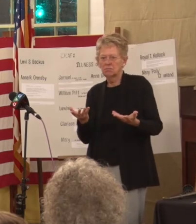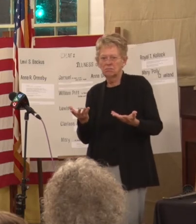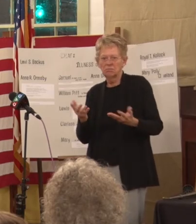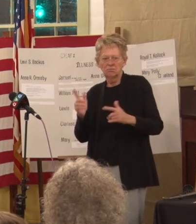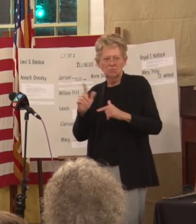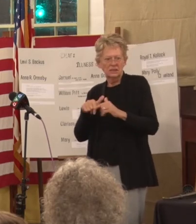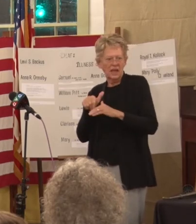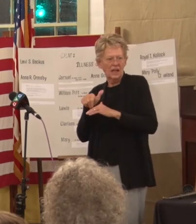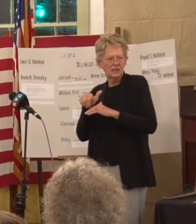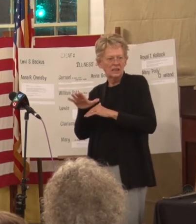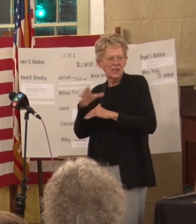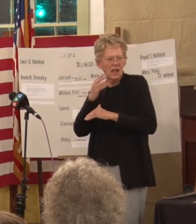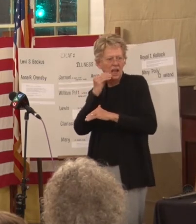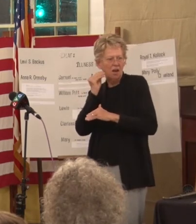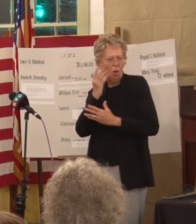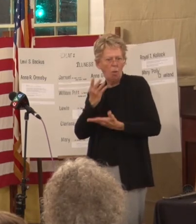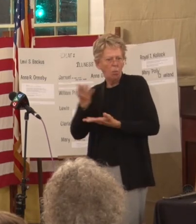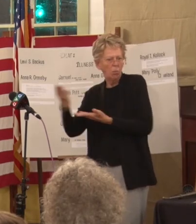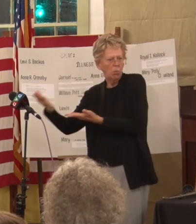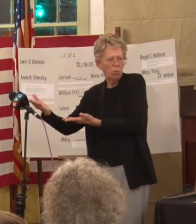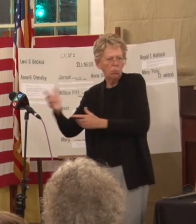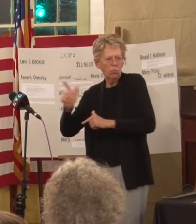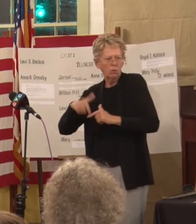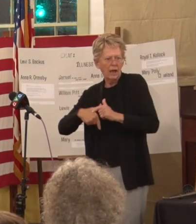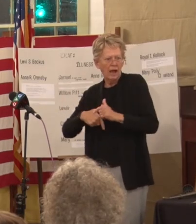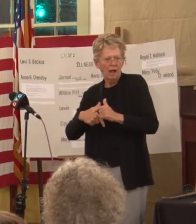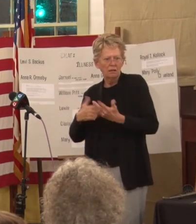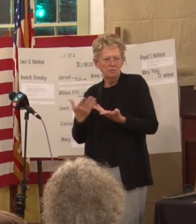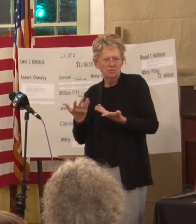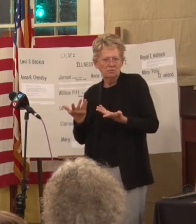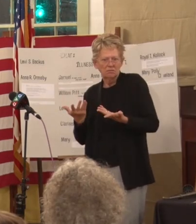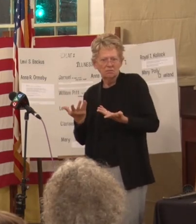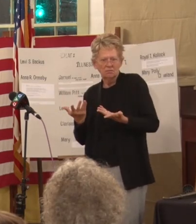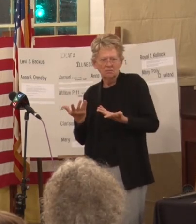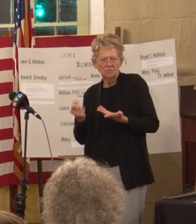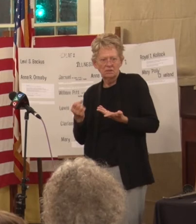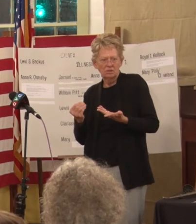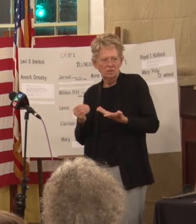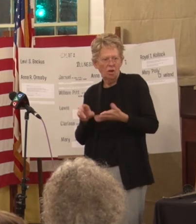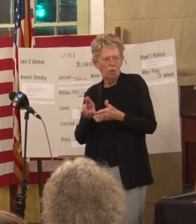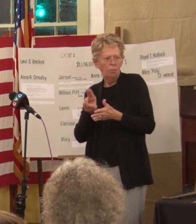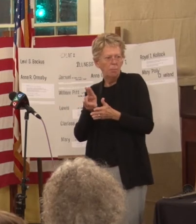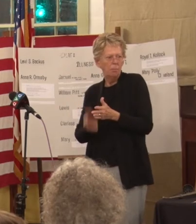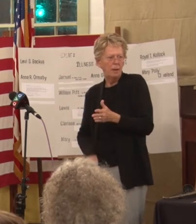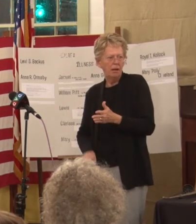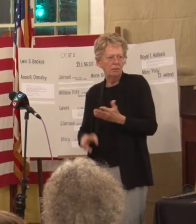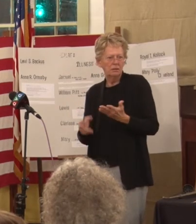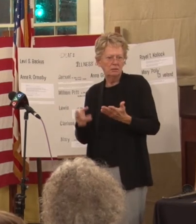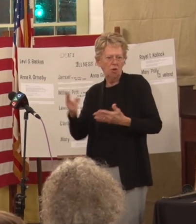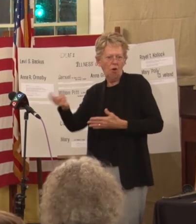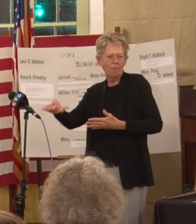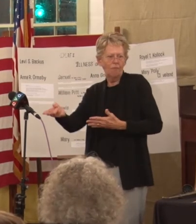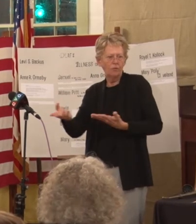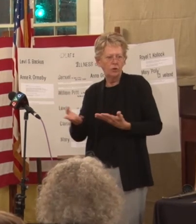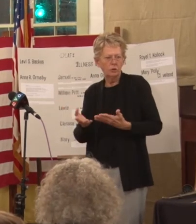be necessarily transported their bodies transported home so ASD purchased